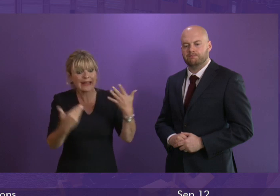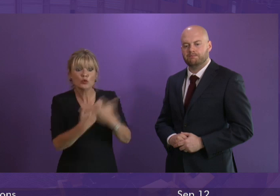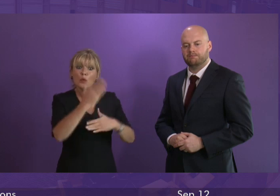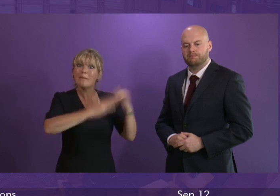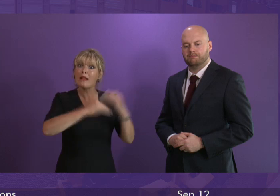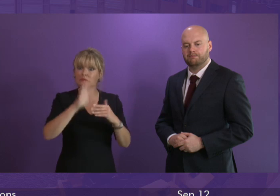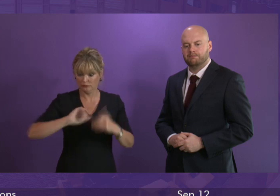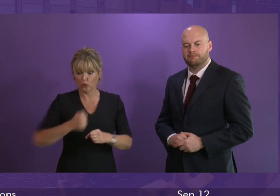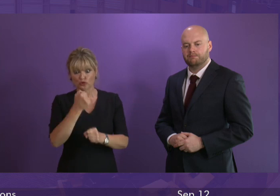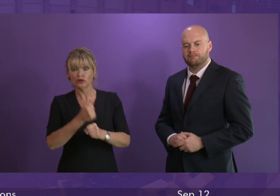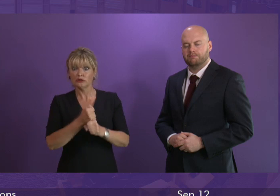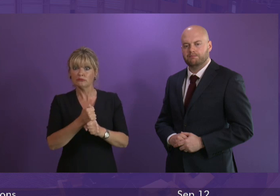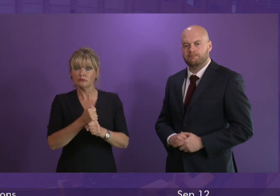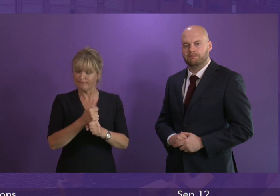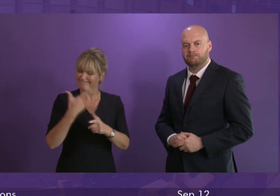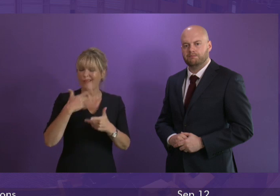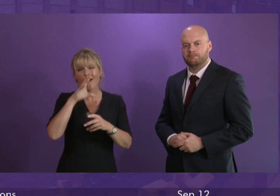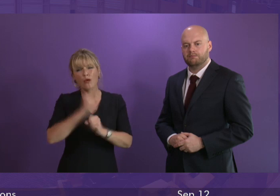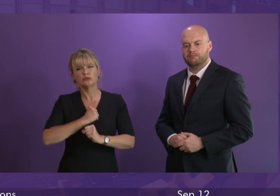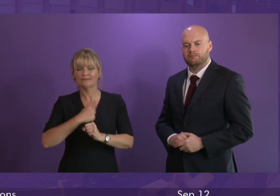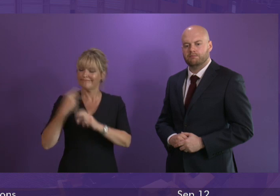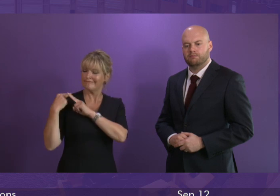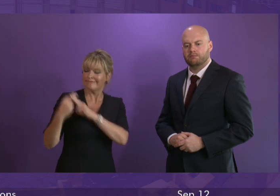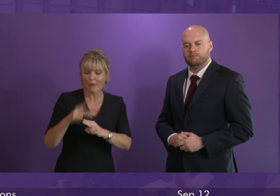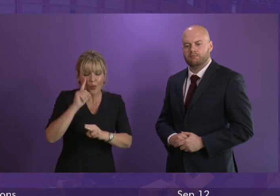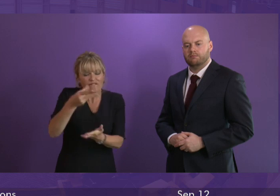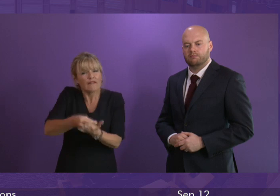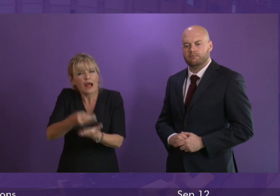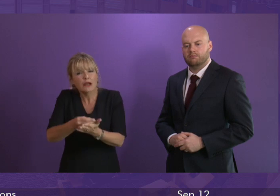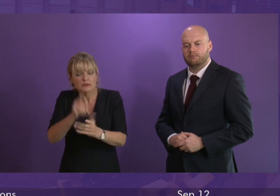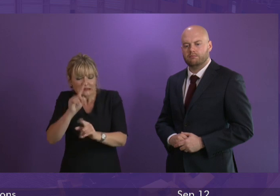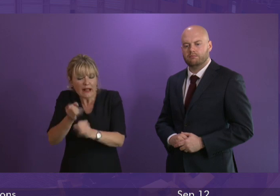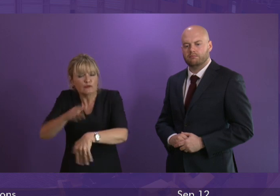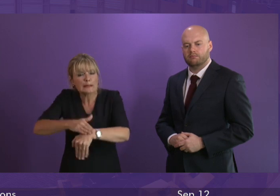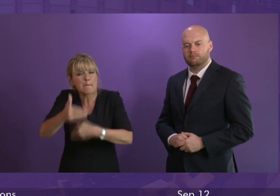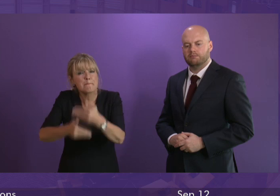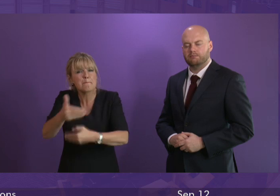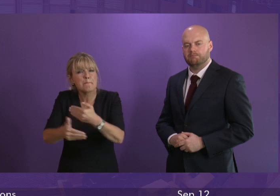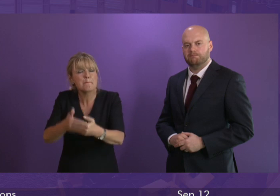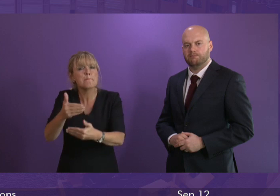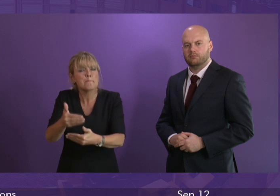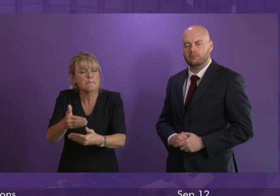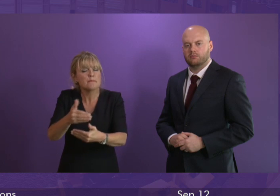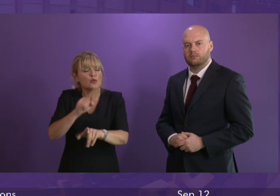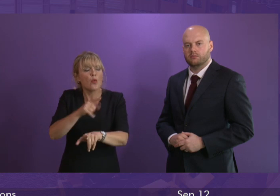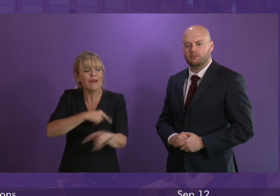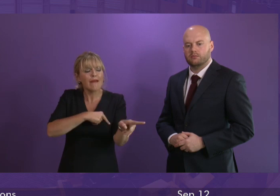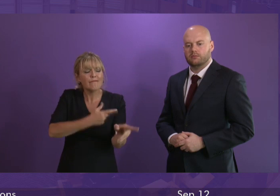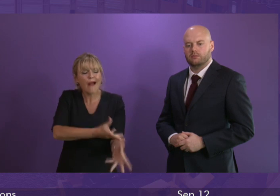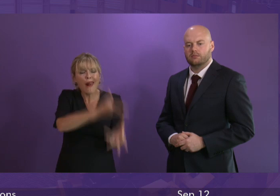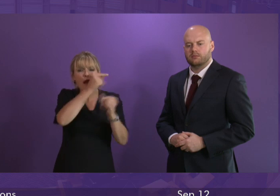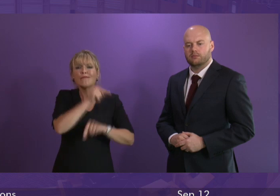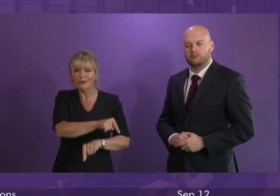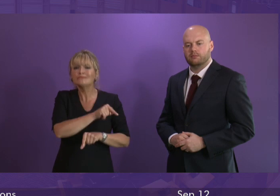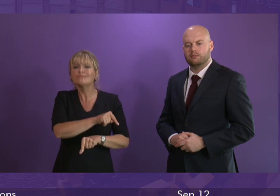The Scottish Government oversight traditionally looks at finances and the delivery timelines. So lessons absolutely have to be